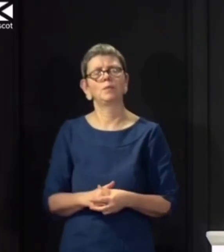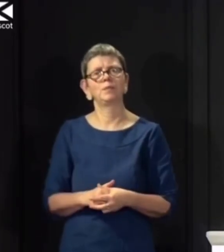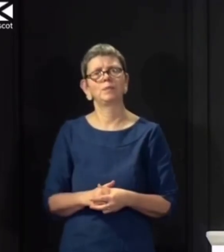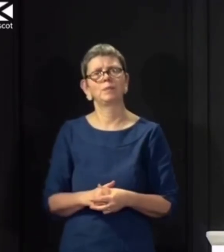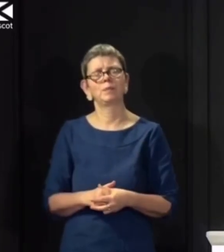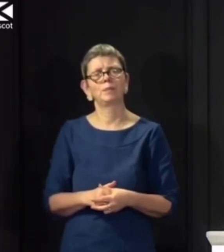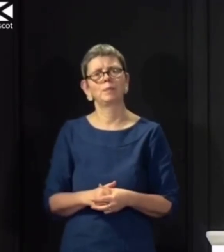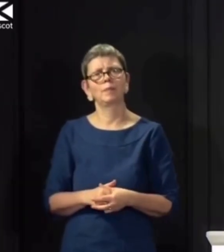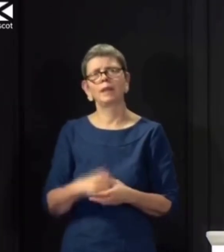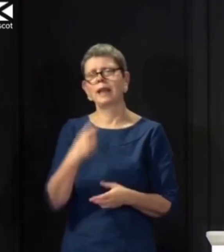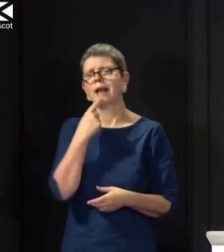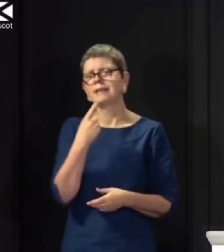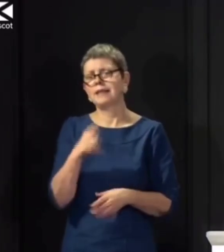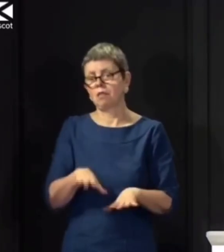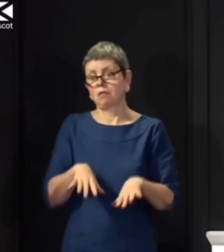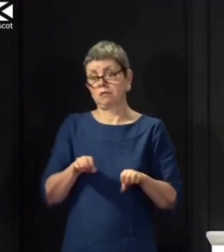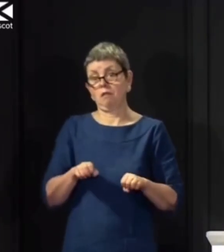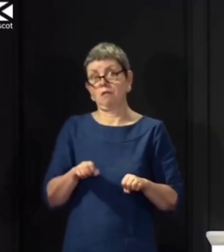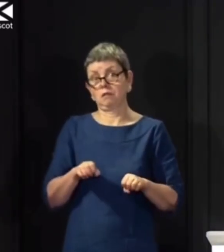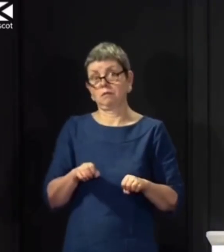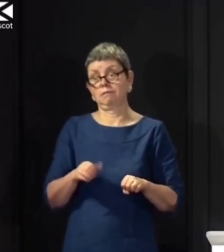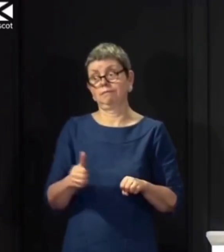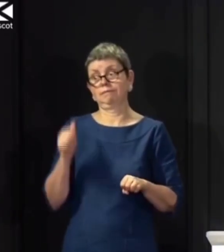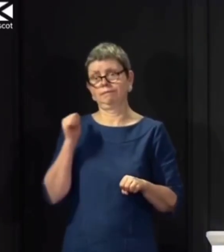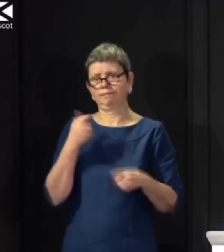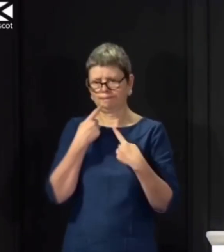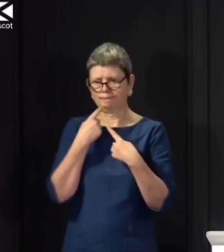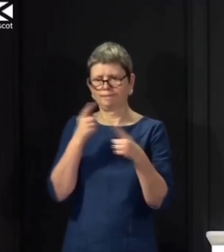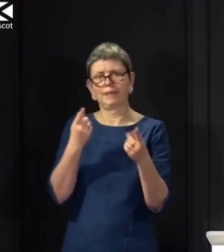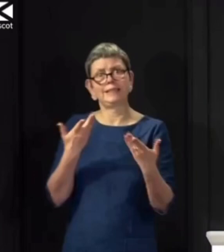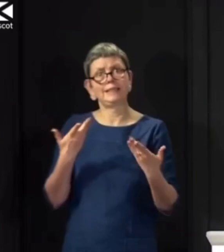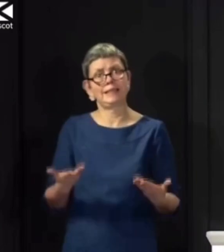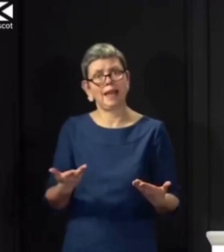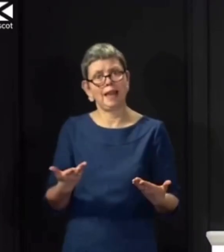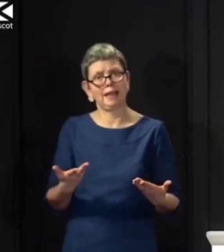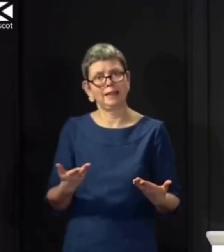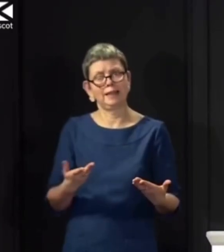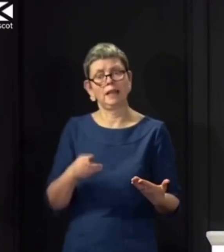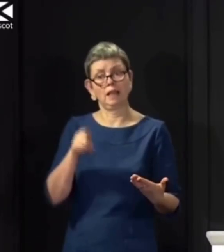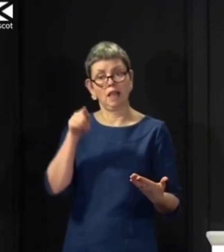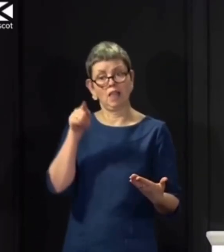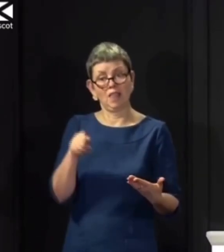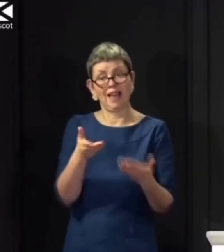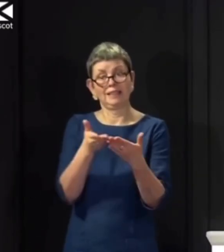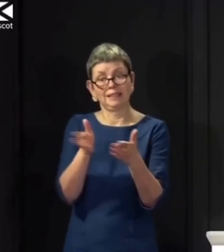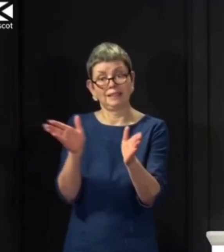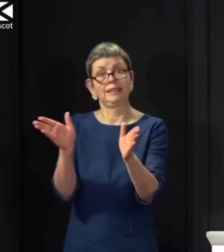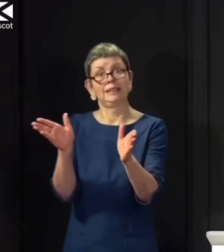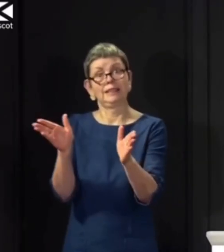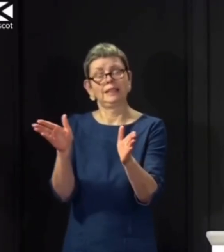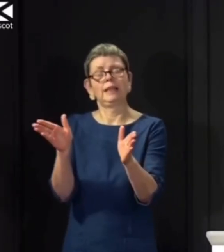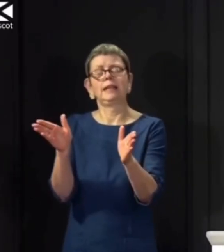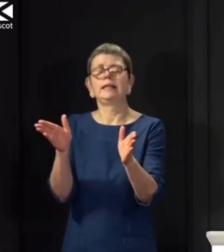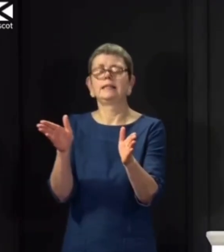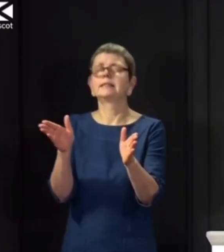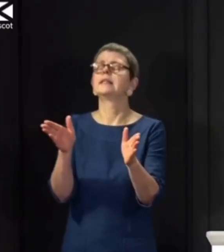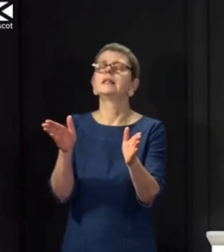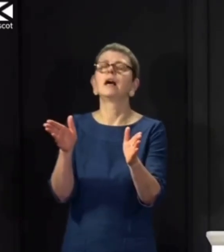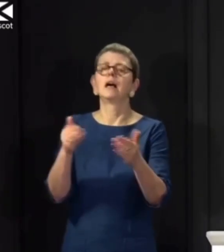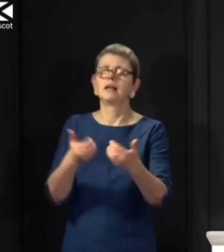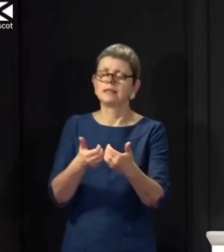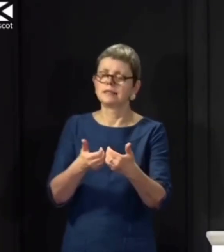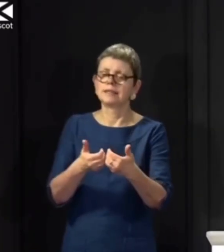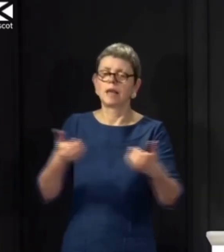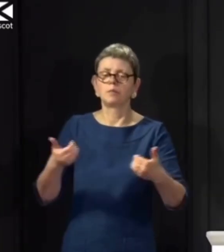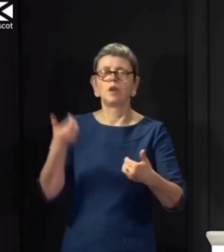weeks like the prisoner of Zenda and now because some arsehole on Facebook says, oh, it's all going to be fine now, the testing's about to happen,